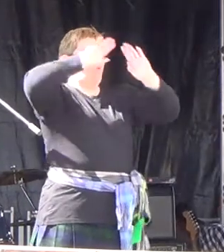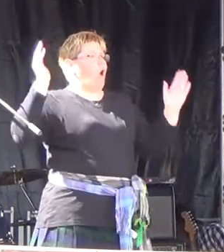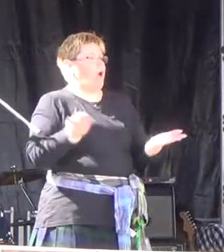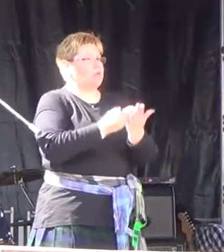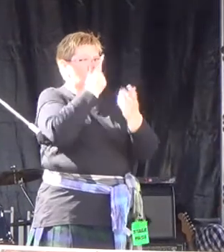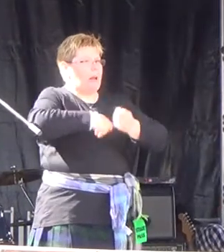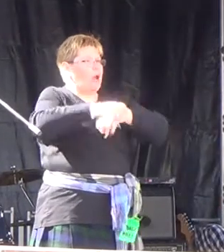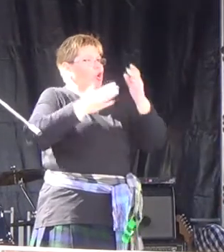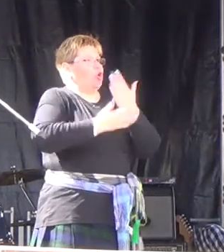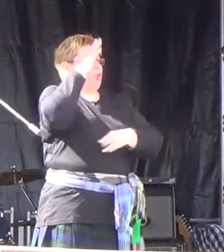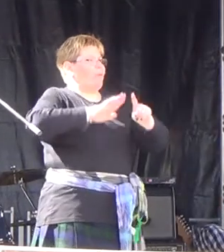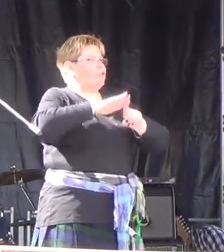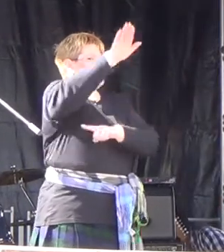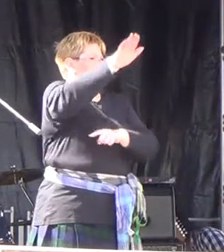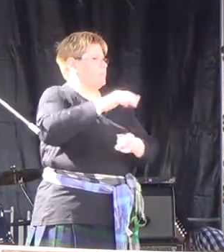new future.